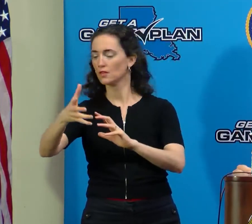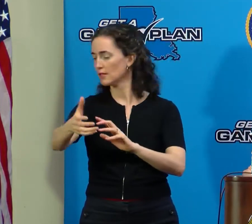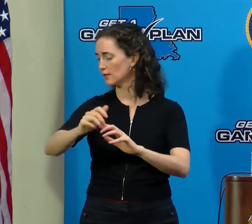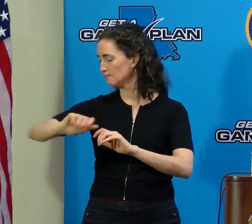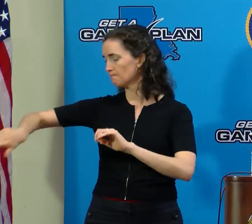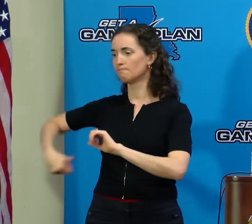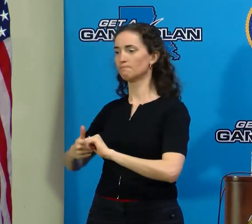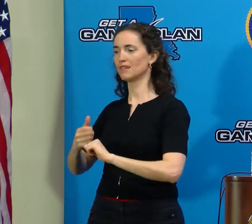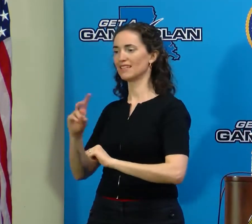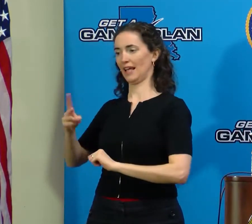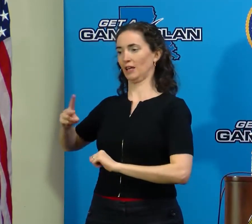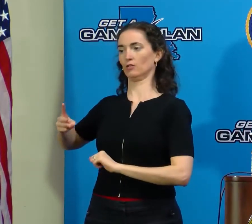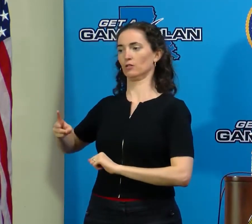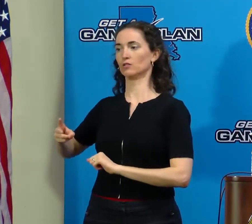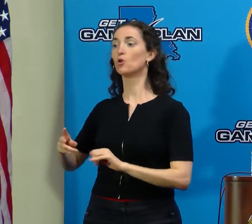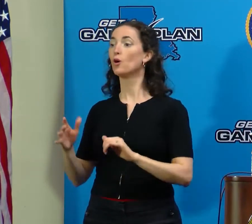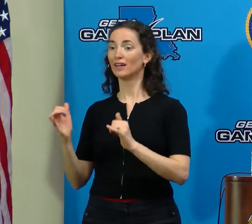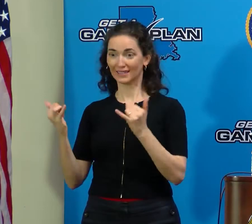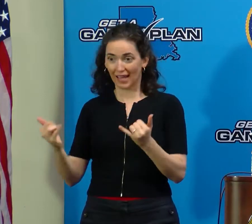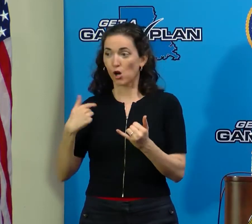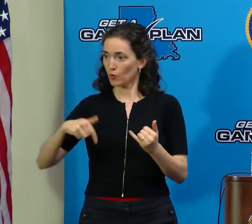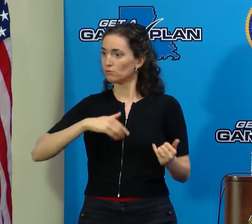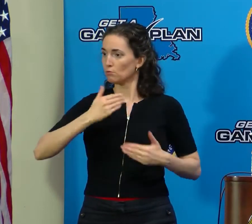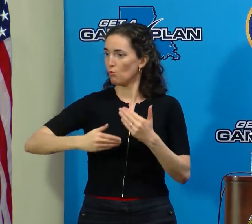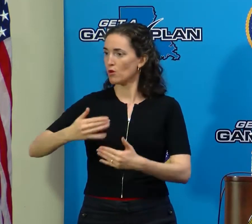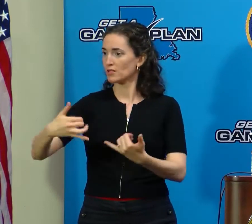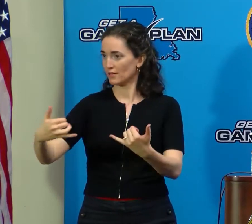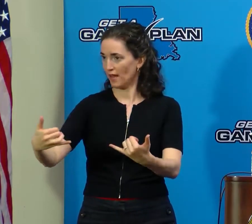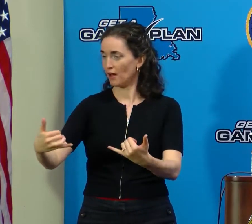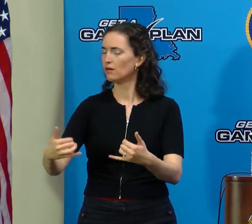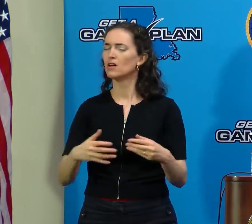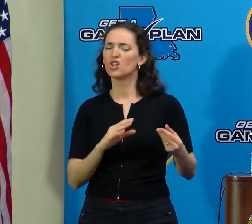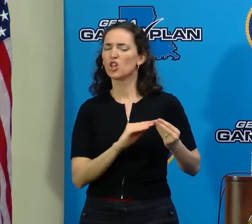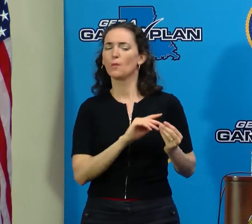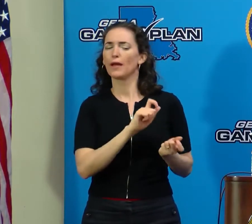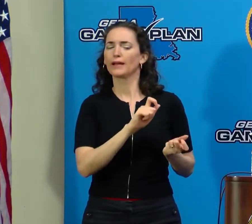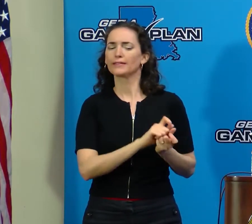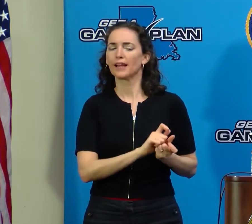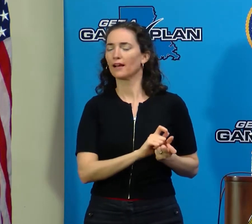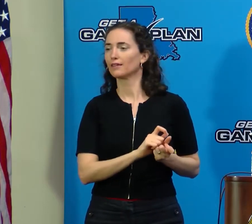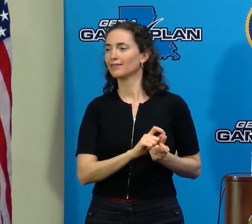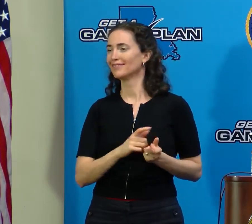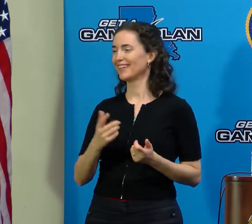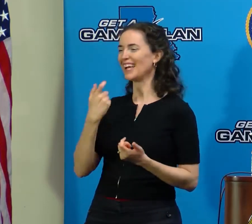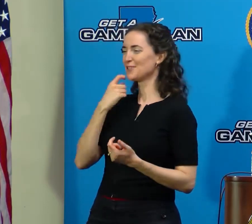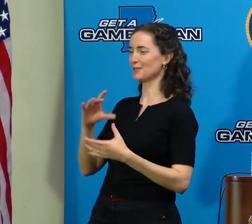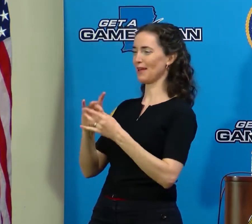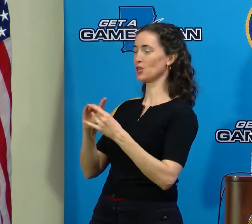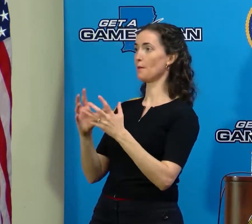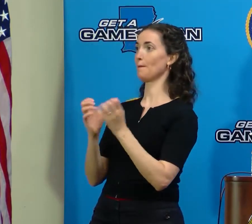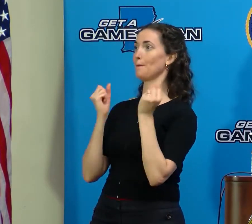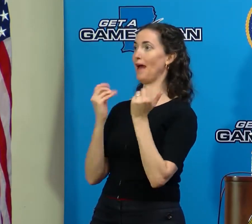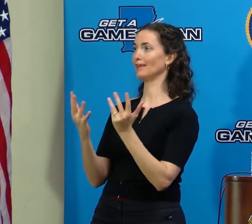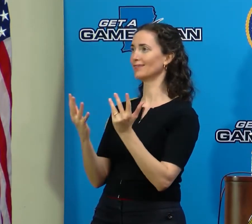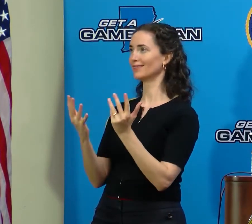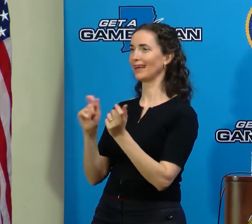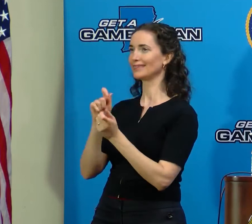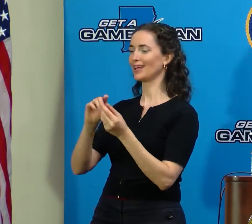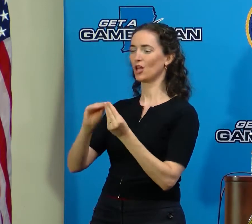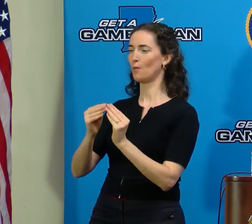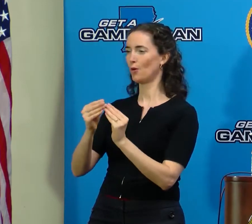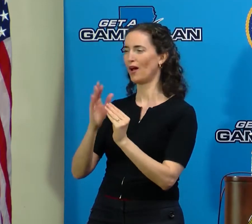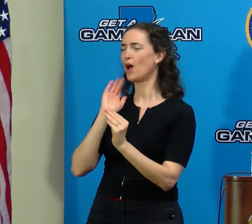as we speak, and I'll get you a better number than a lot of them, but for now I can just tell you it's